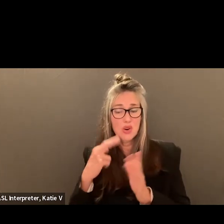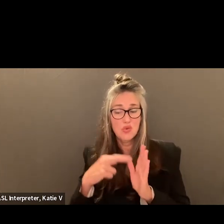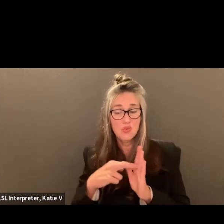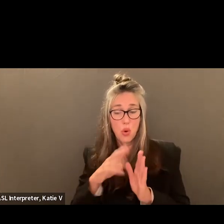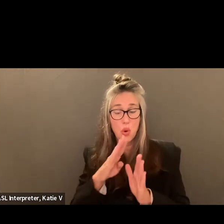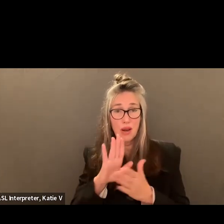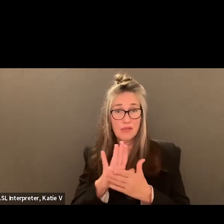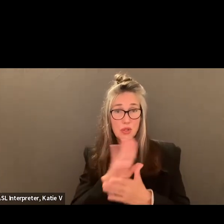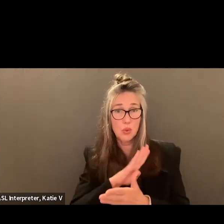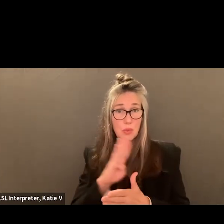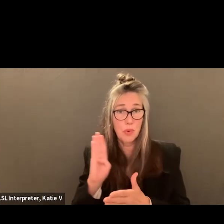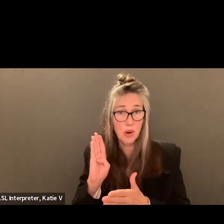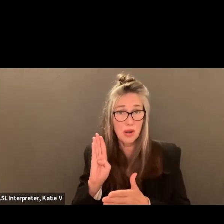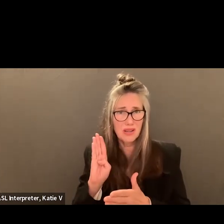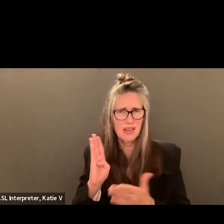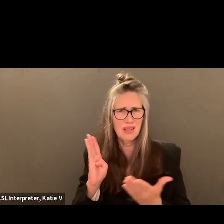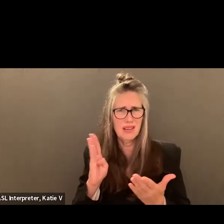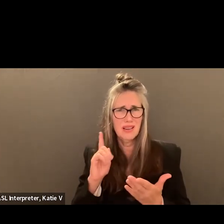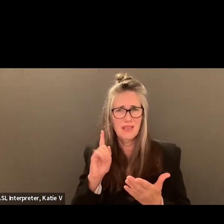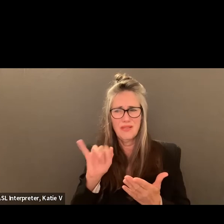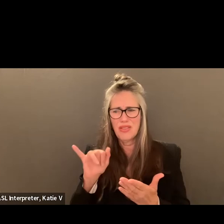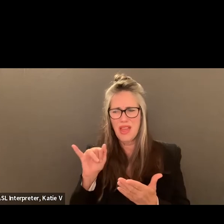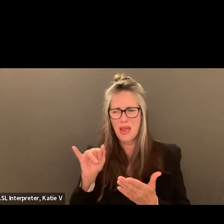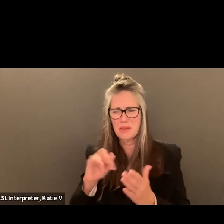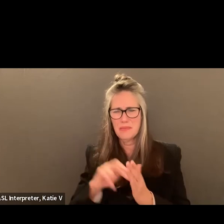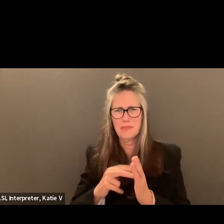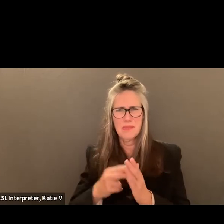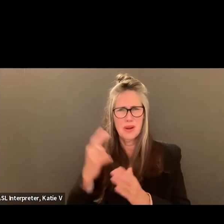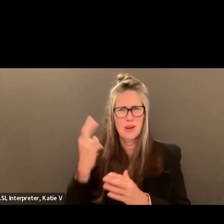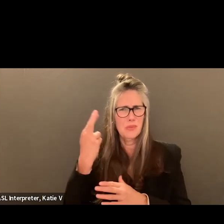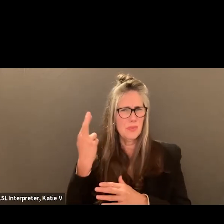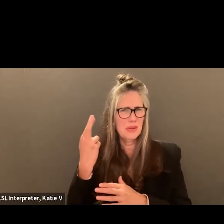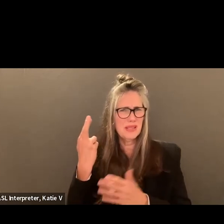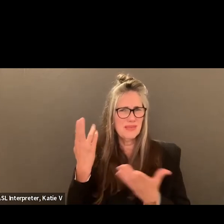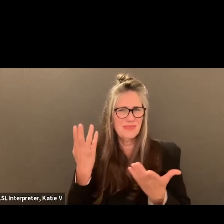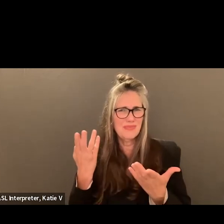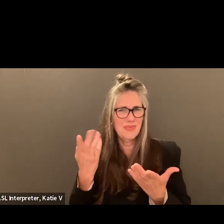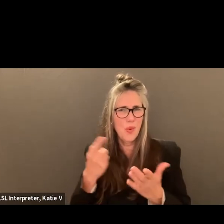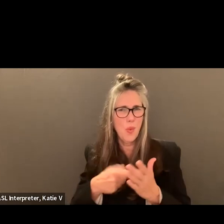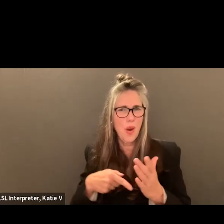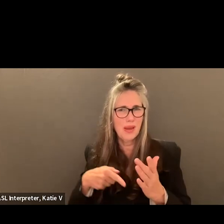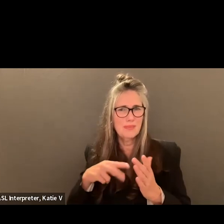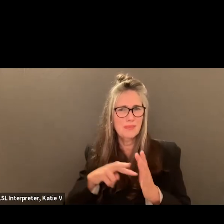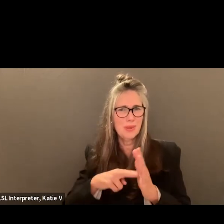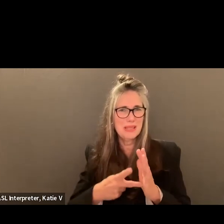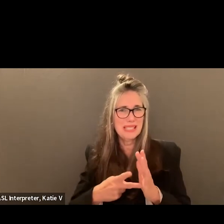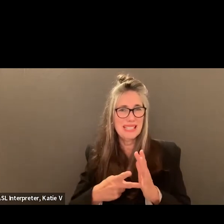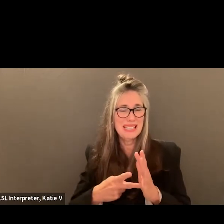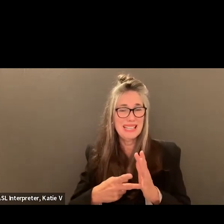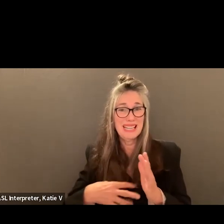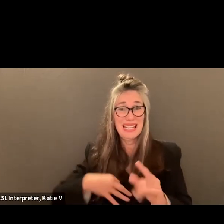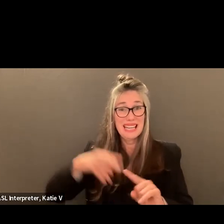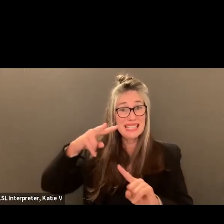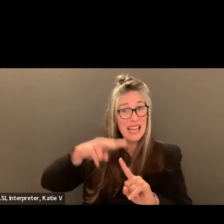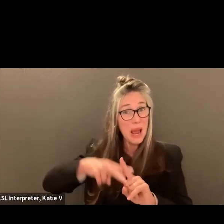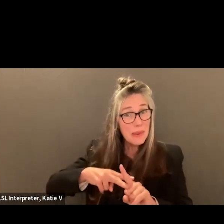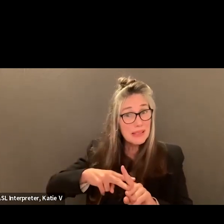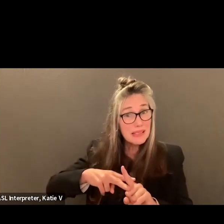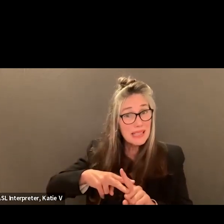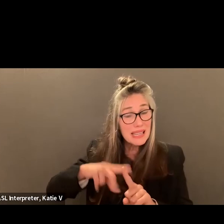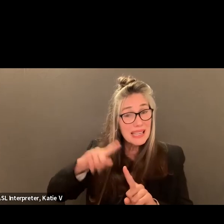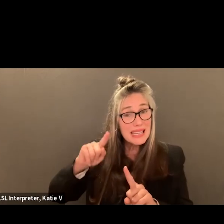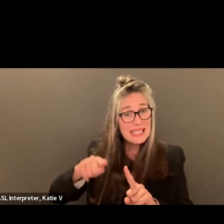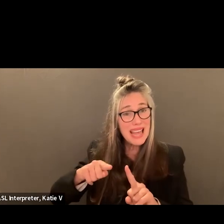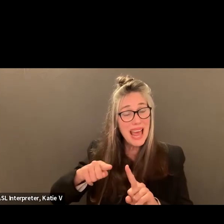board in fulfillment of that purpose? What purpose? It's not tying it. Just making sure that. So is it really the application? You're